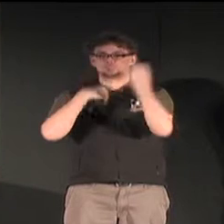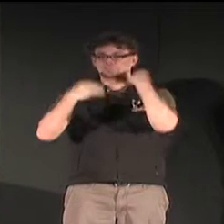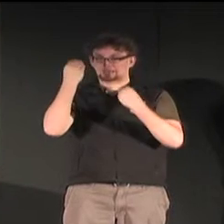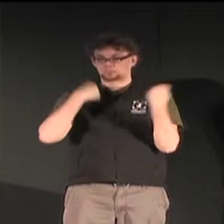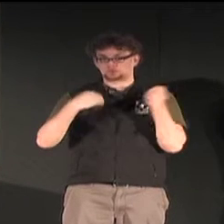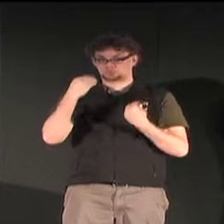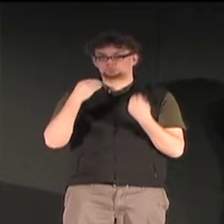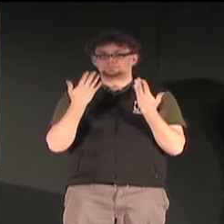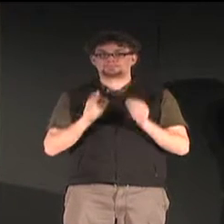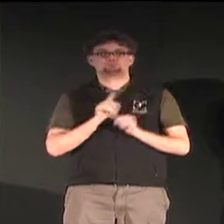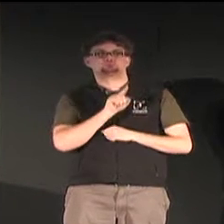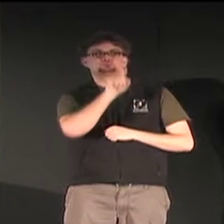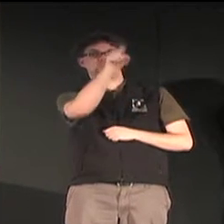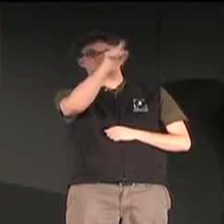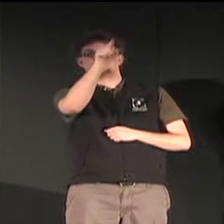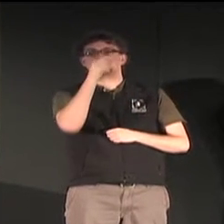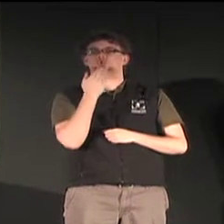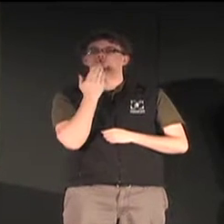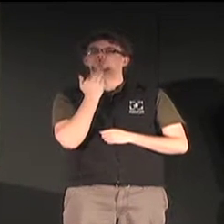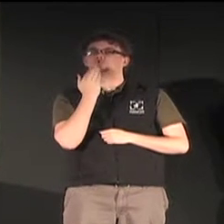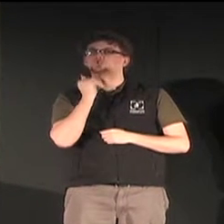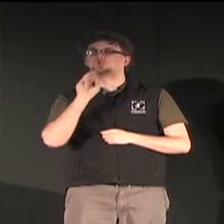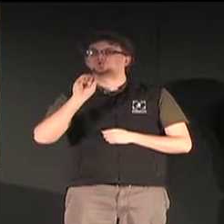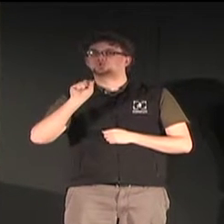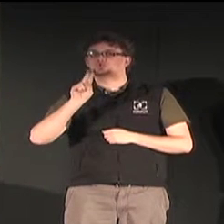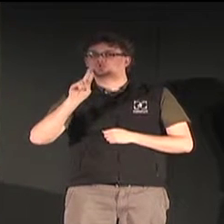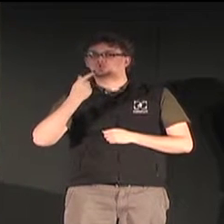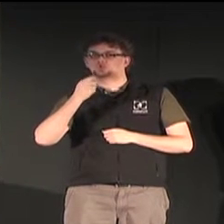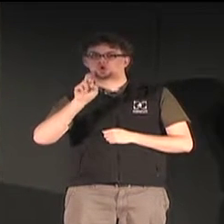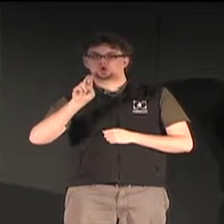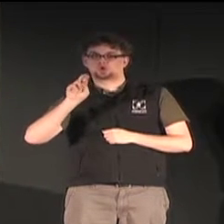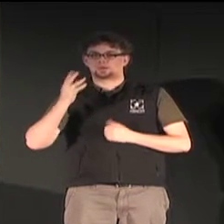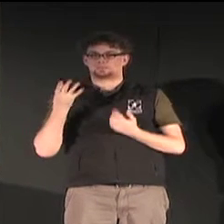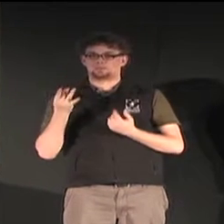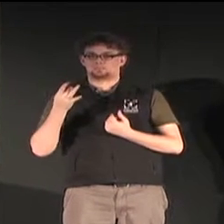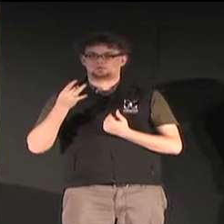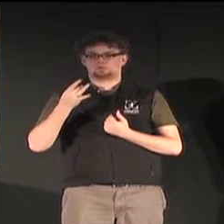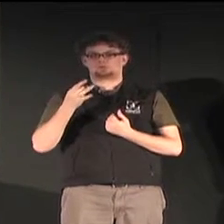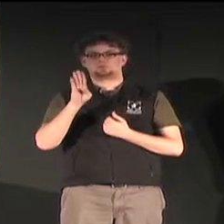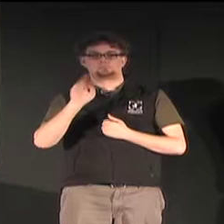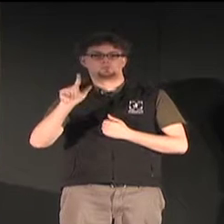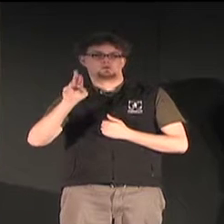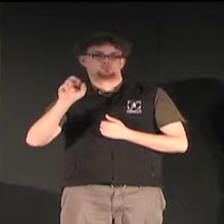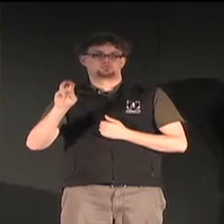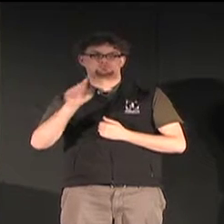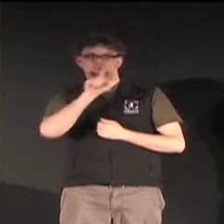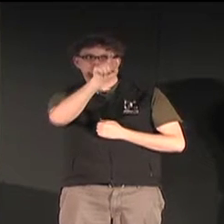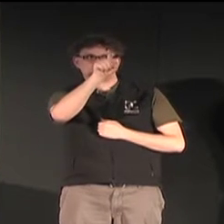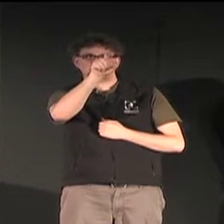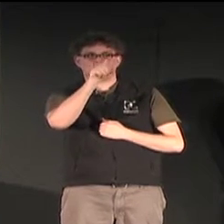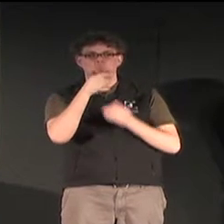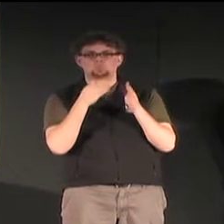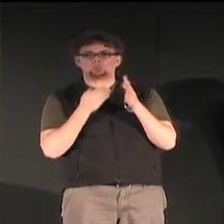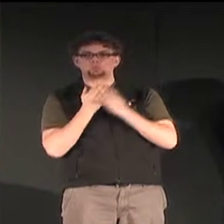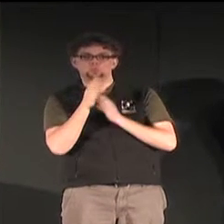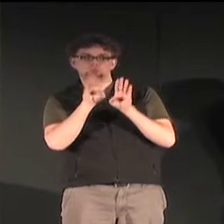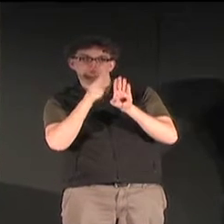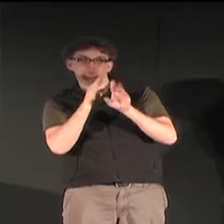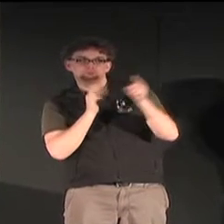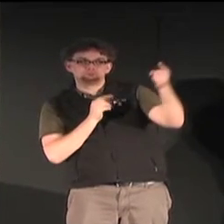after the presentation this evening, we'll have a light reception in the Sugar Maple Ballroom, right